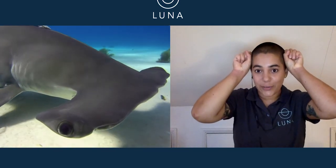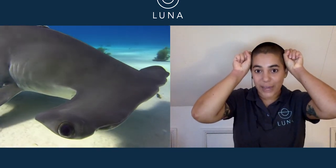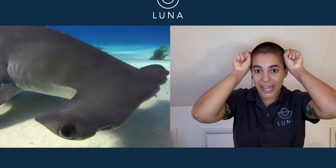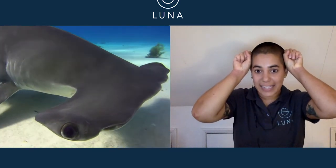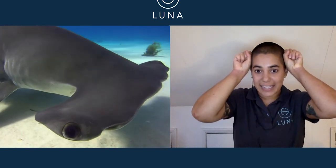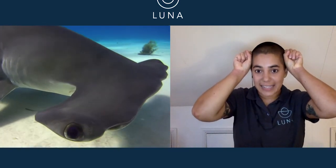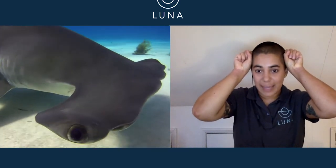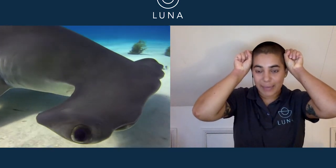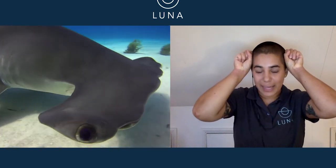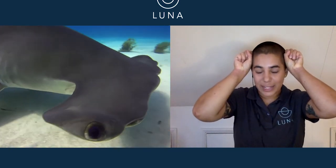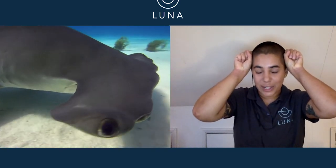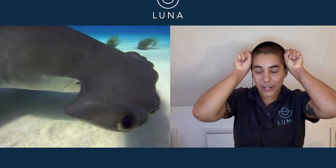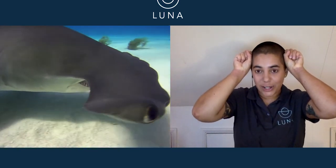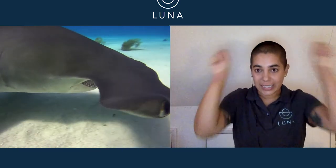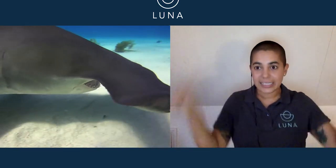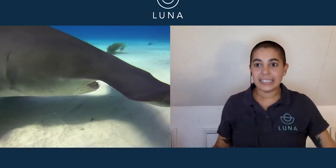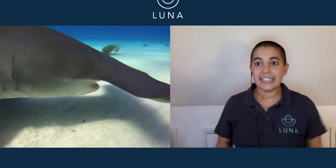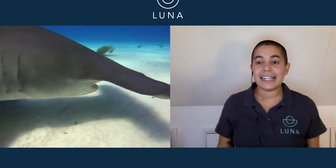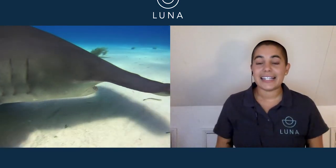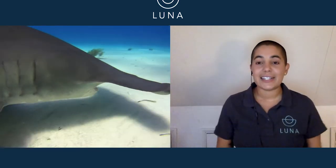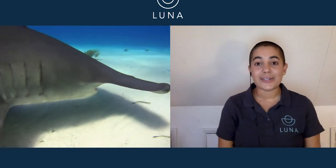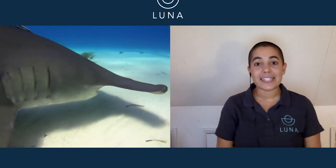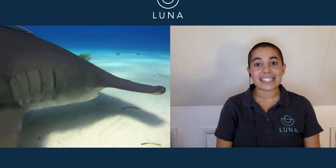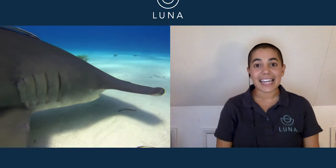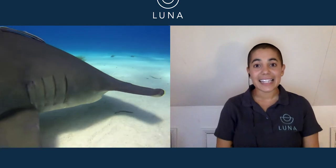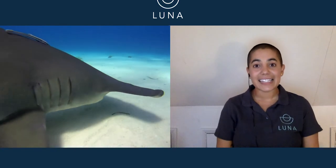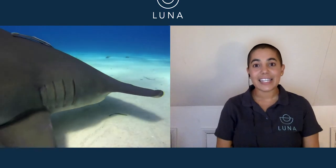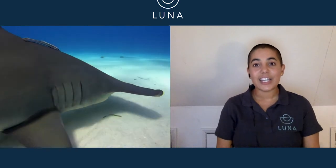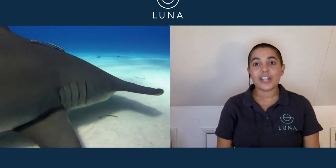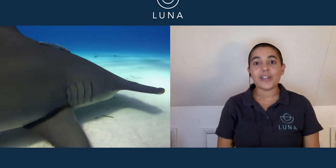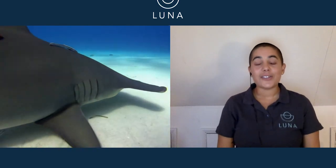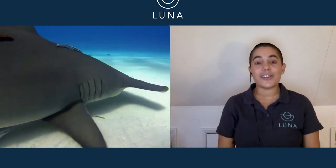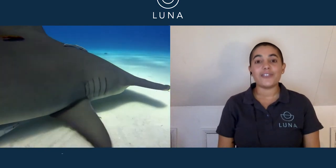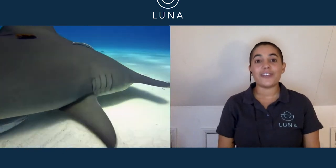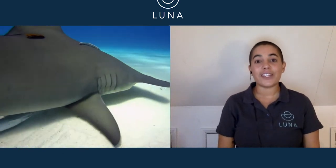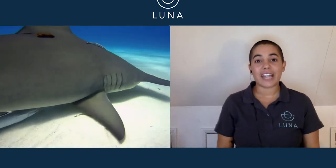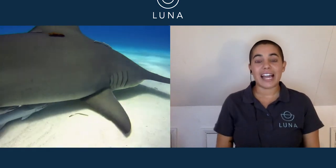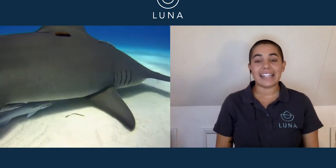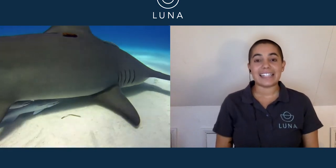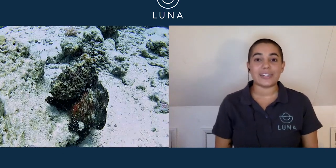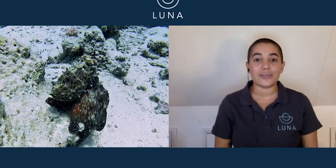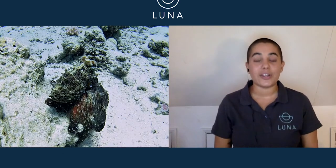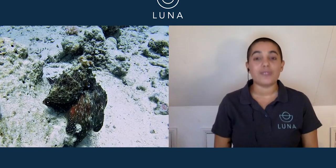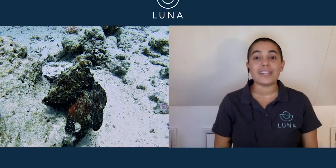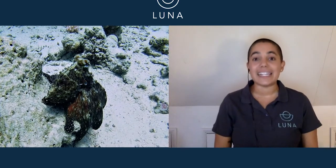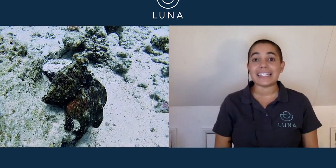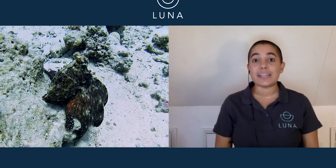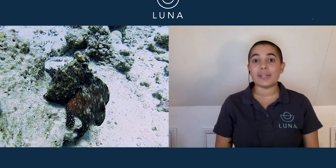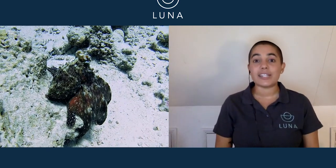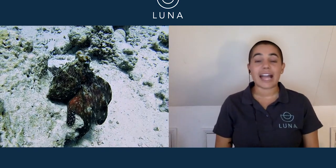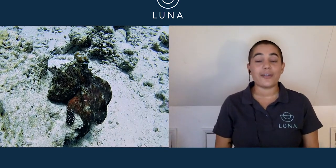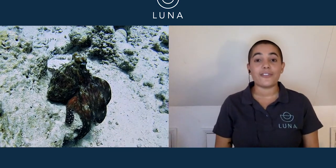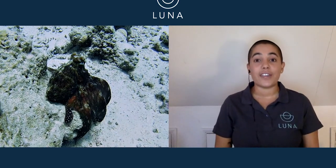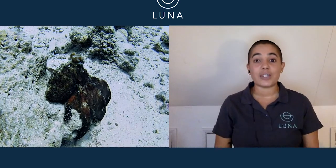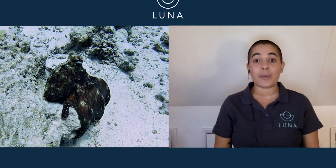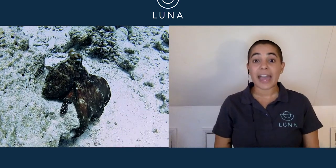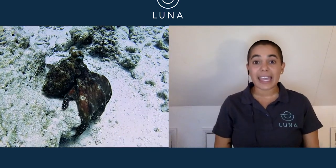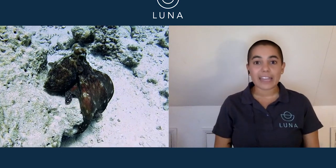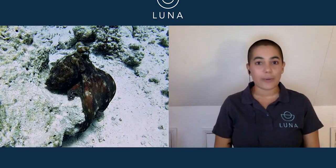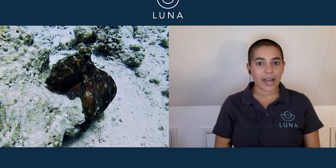of your head. So that's hammerhead shark. As Lucy said, lots of fish hand signals are really similar to how the fish behave or how